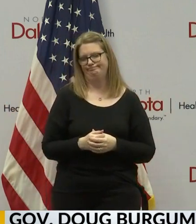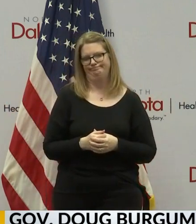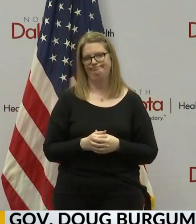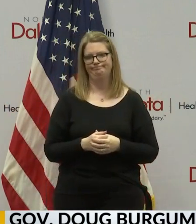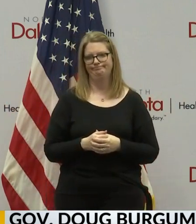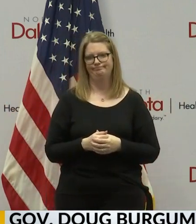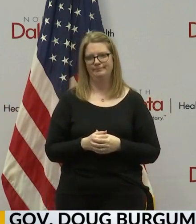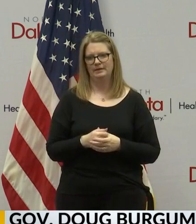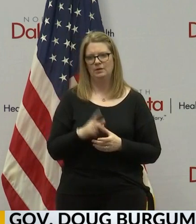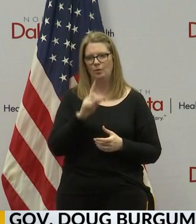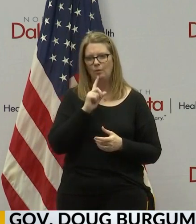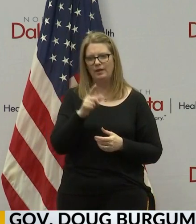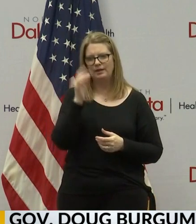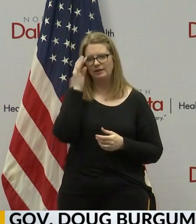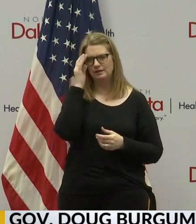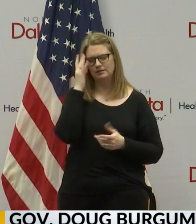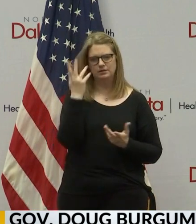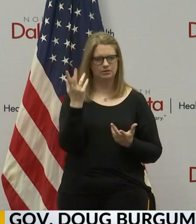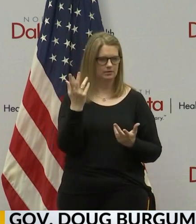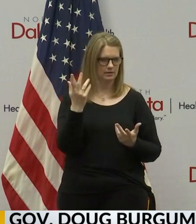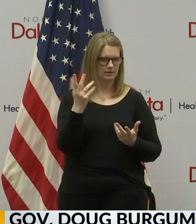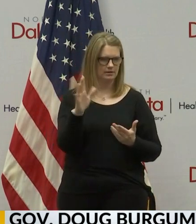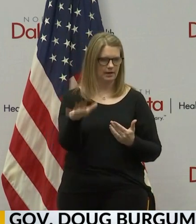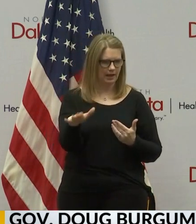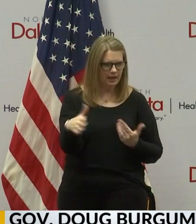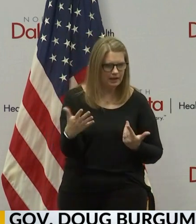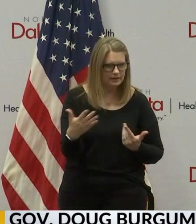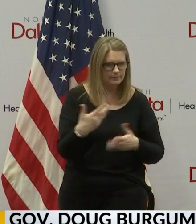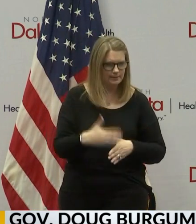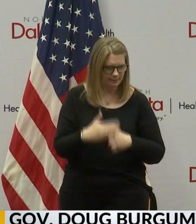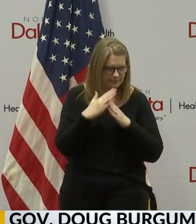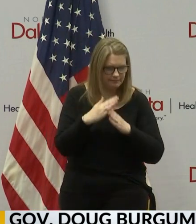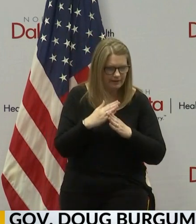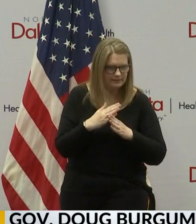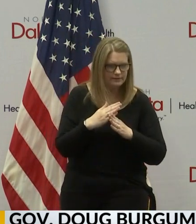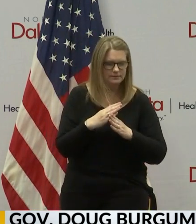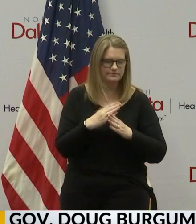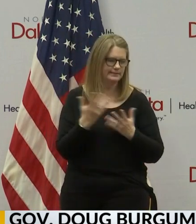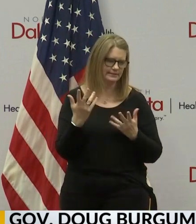sort of say, hey, we're going to prevent that.